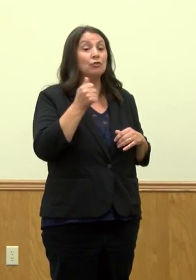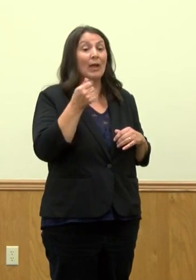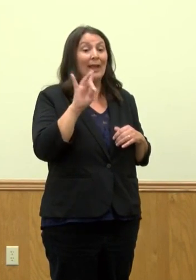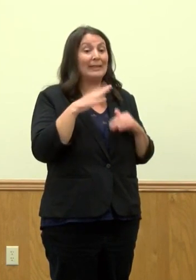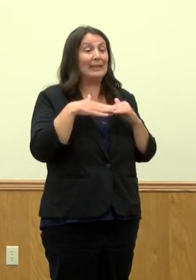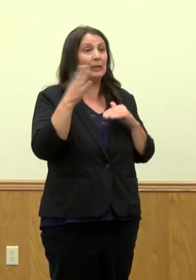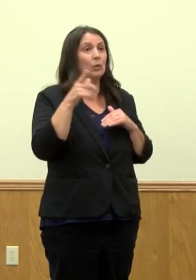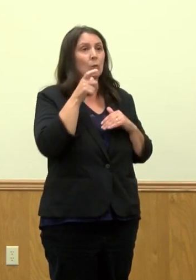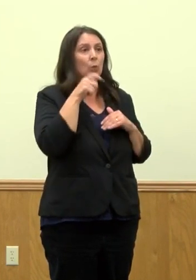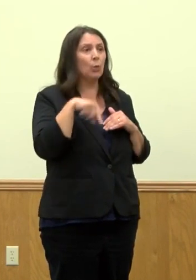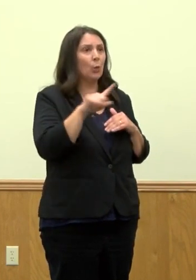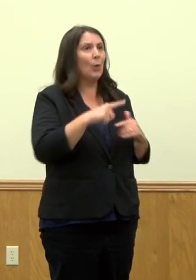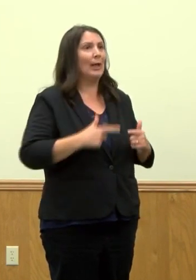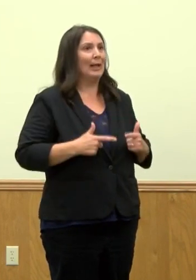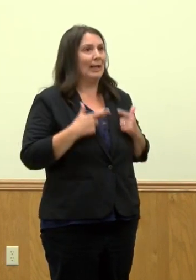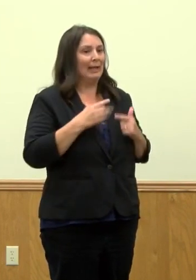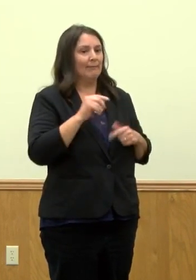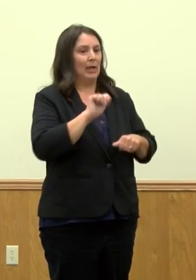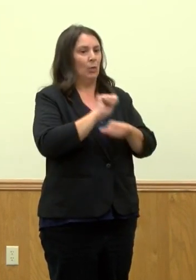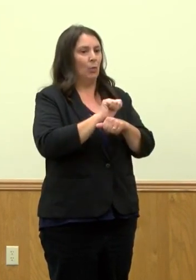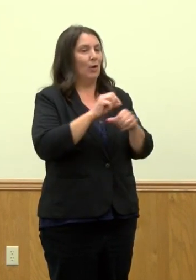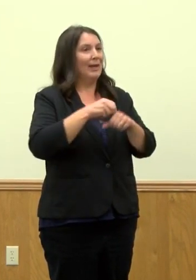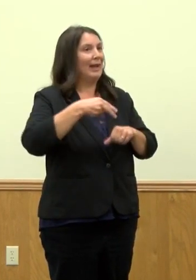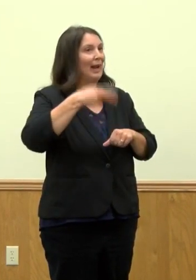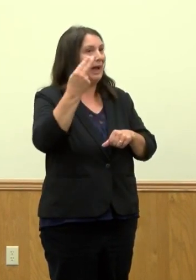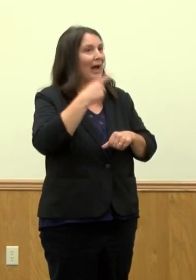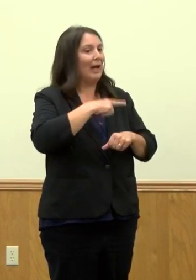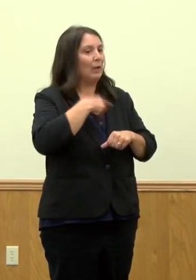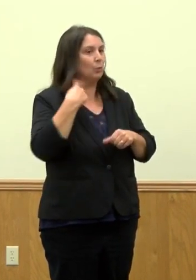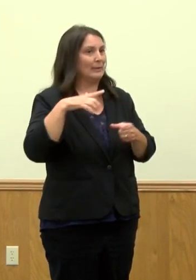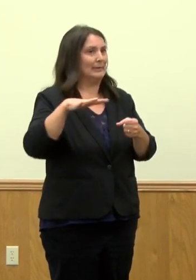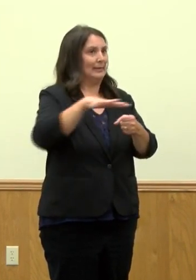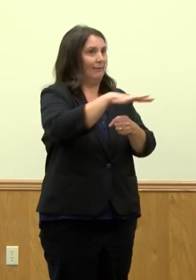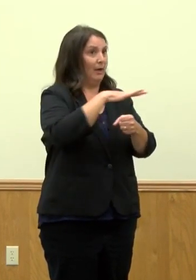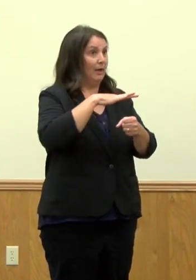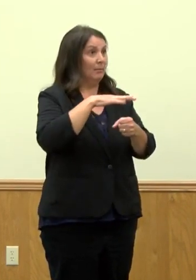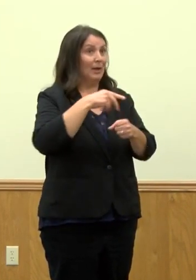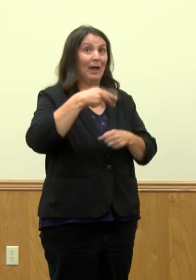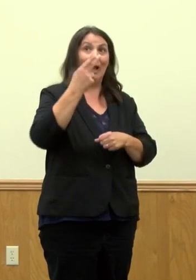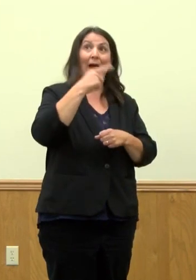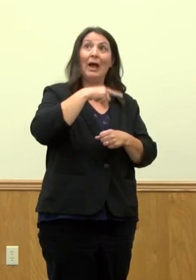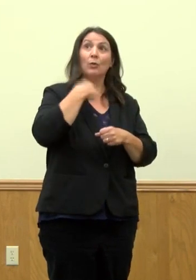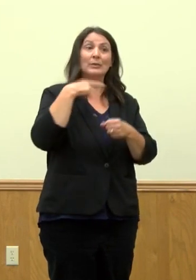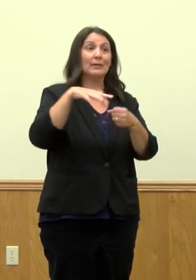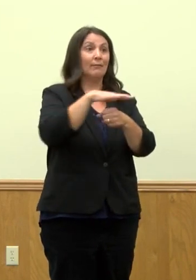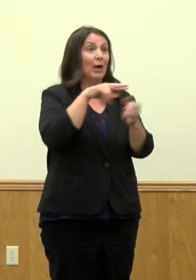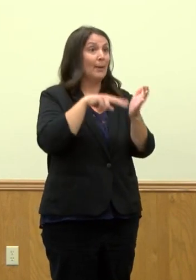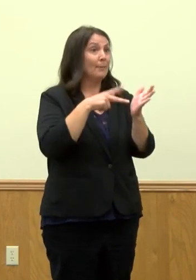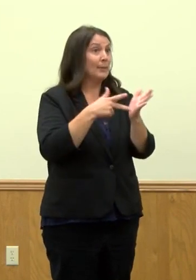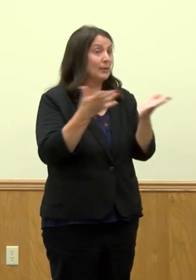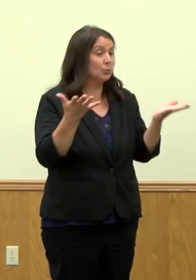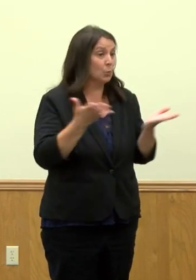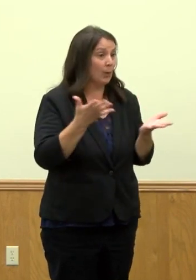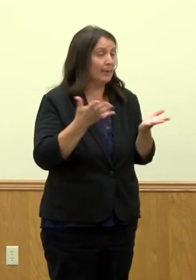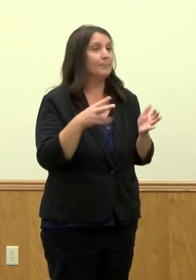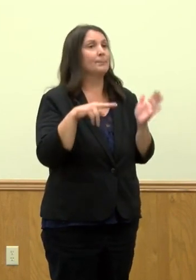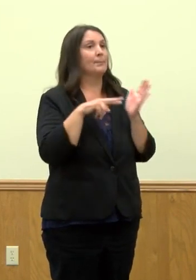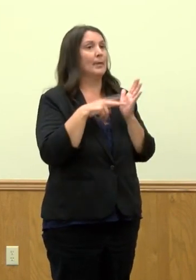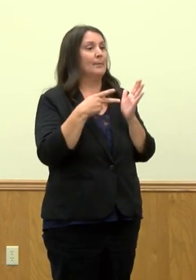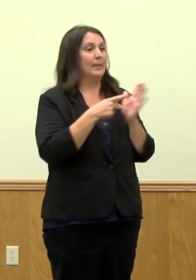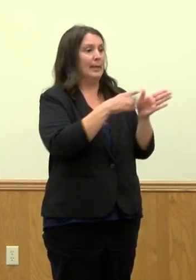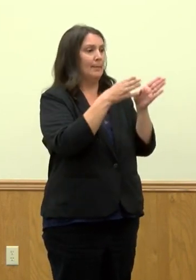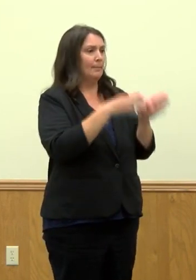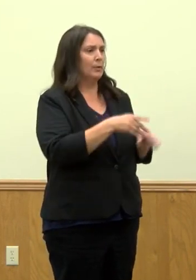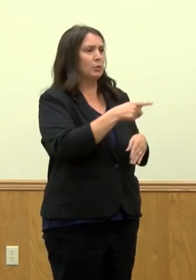live or work in a high-risk environment or setting. So what does that mean? Number one would be anyone who